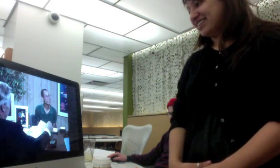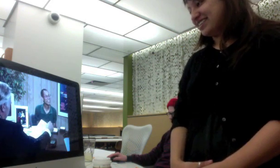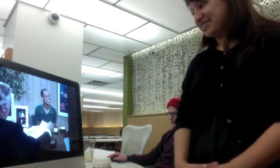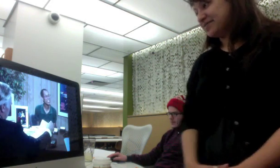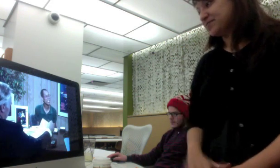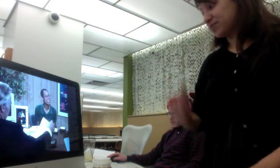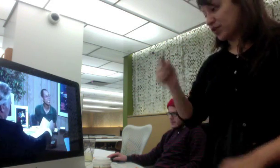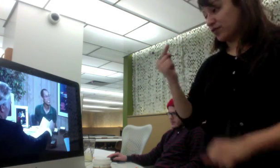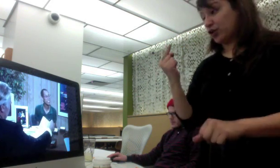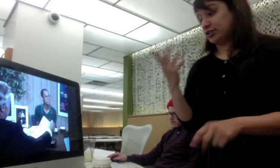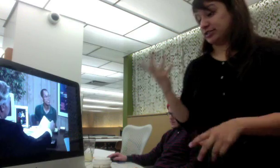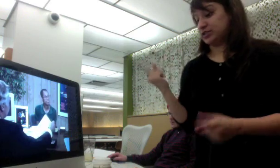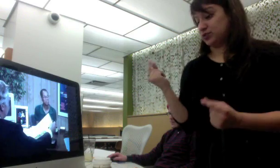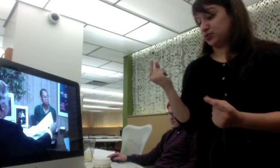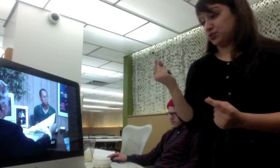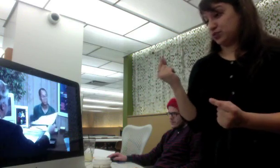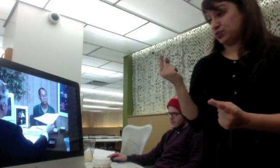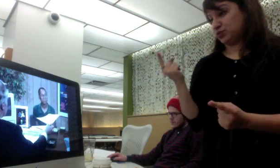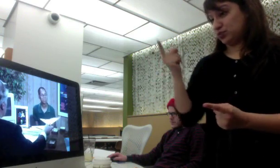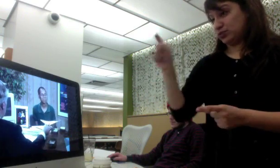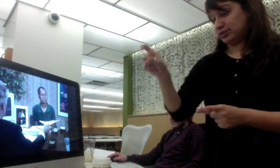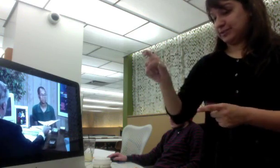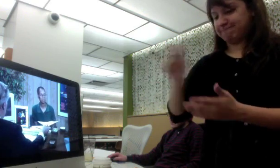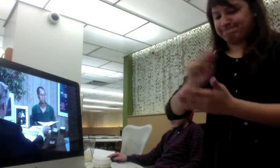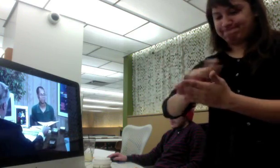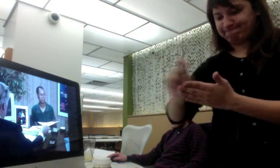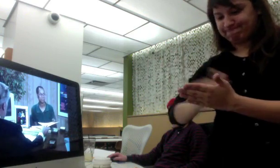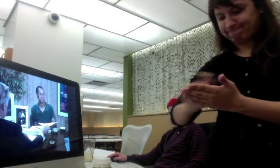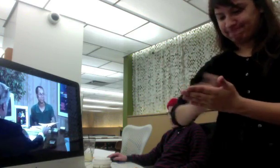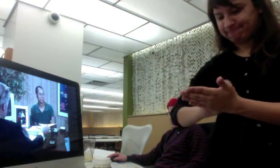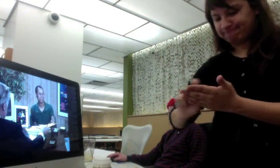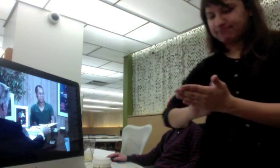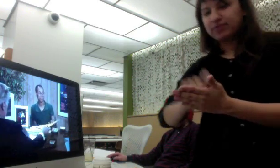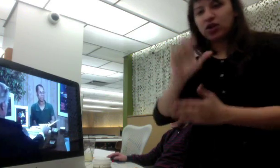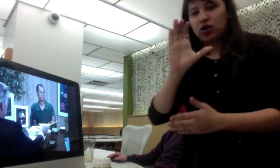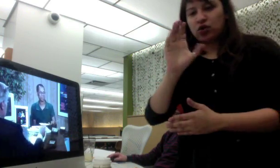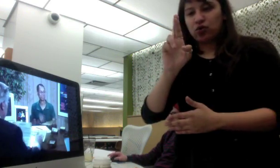a few of papers is to fill out this credit report sheet